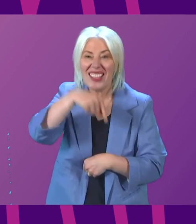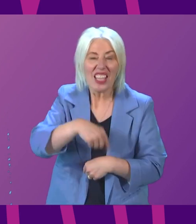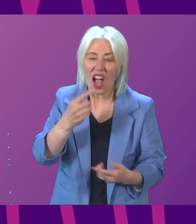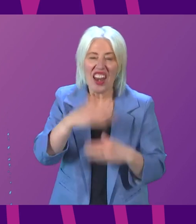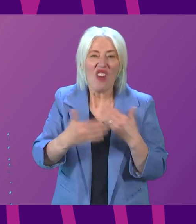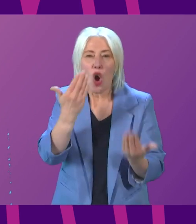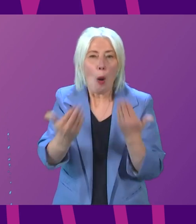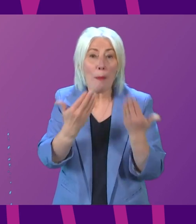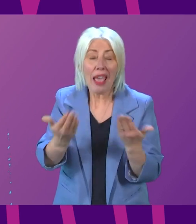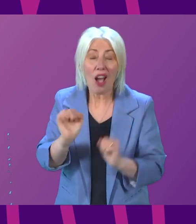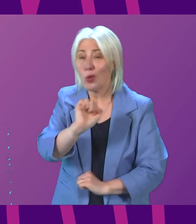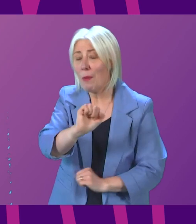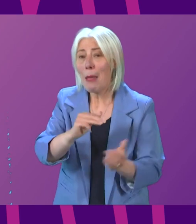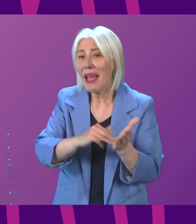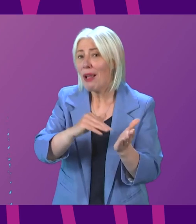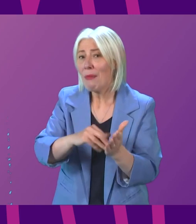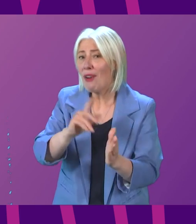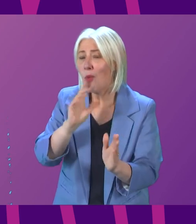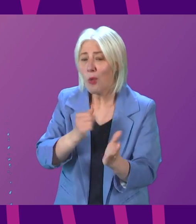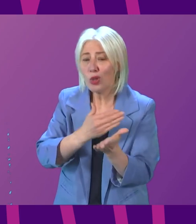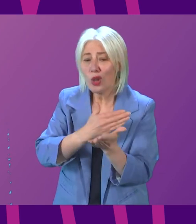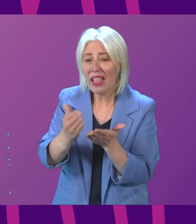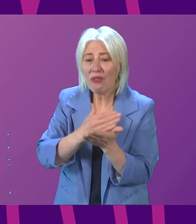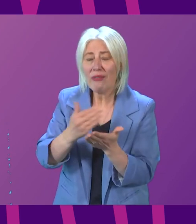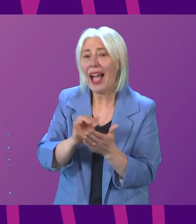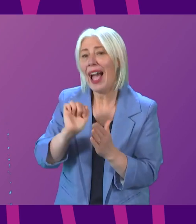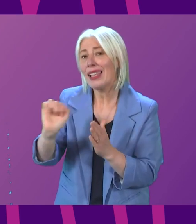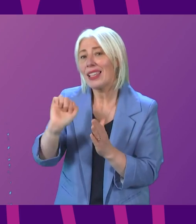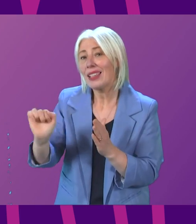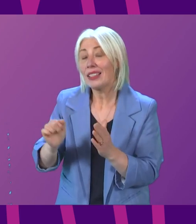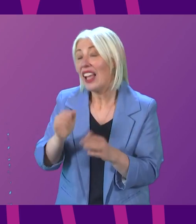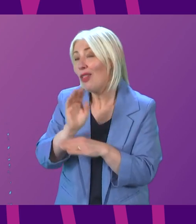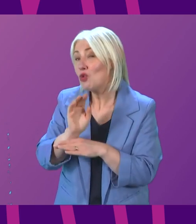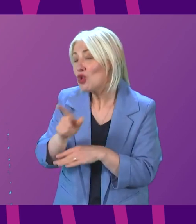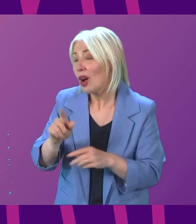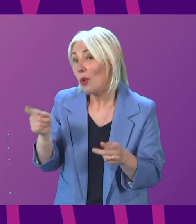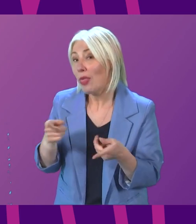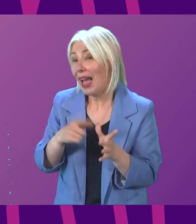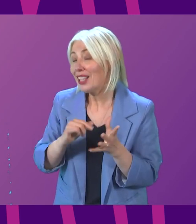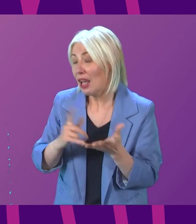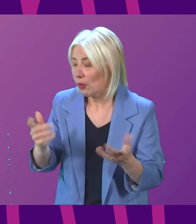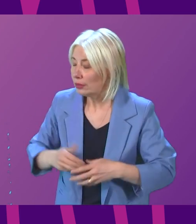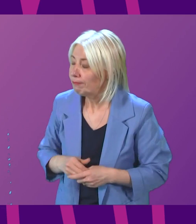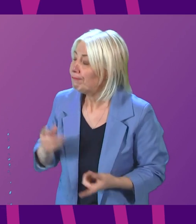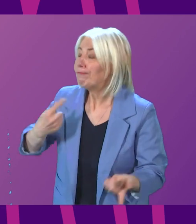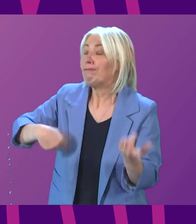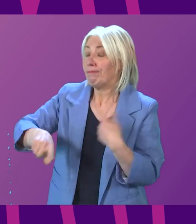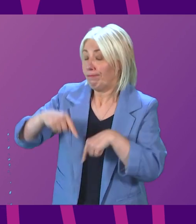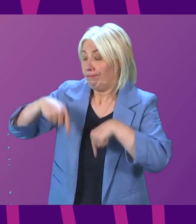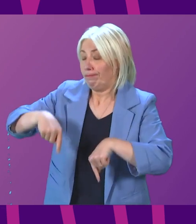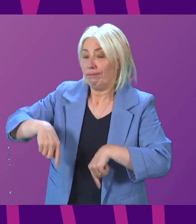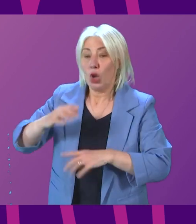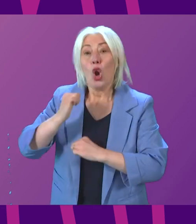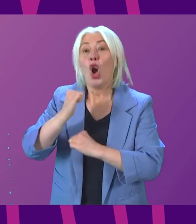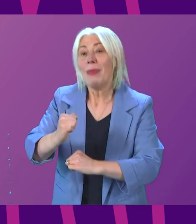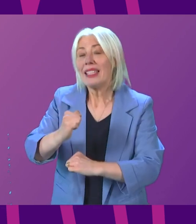So perhaps Michael Mara will want to clarify that in the future. We remain committed, we